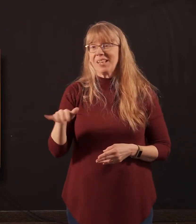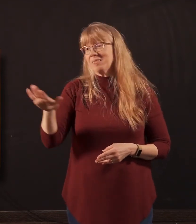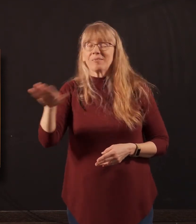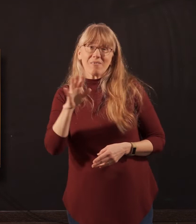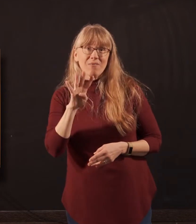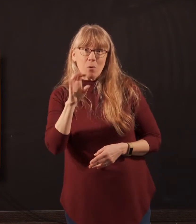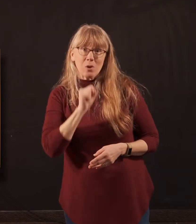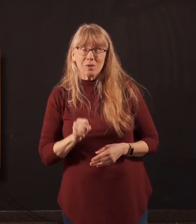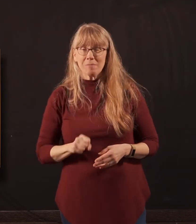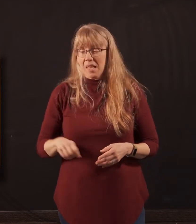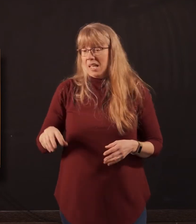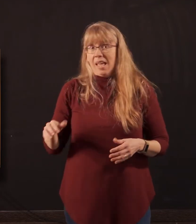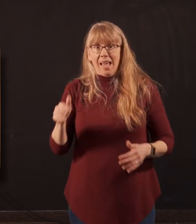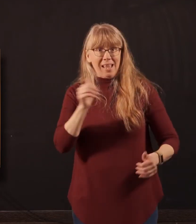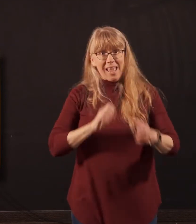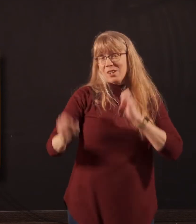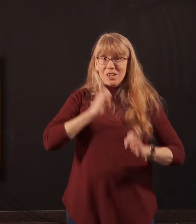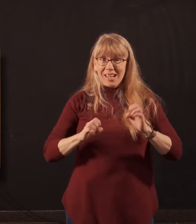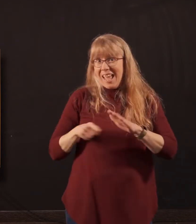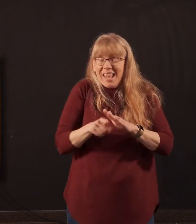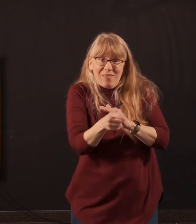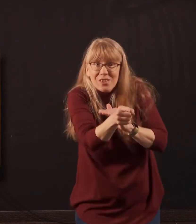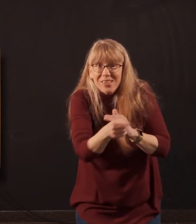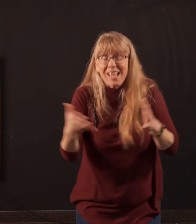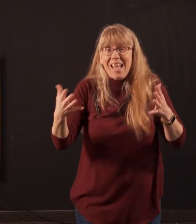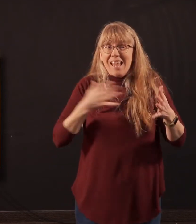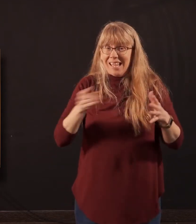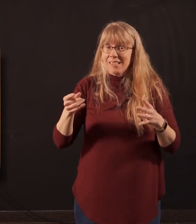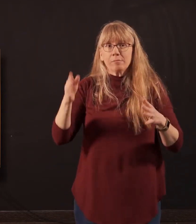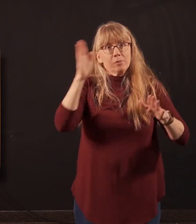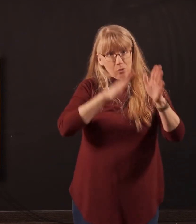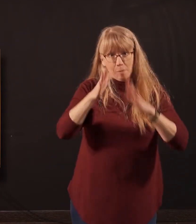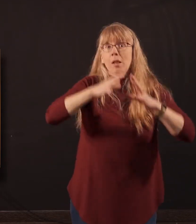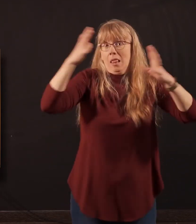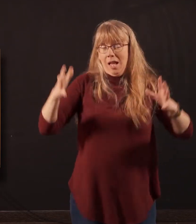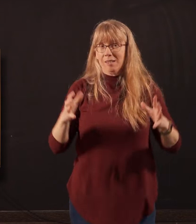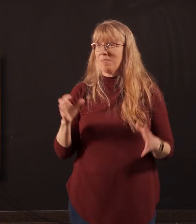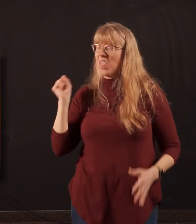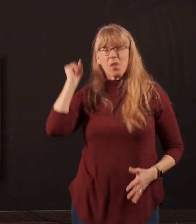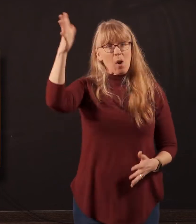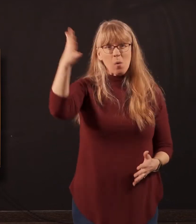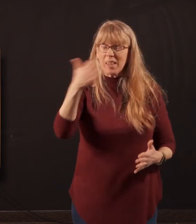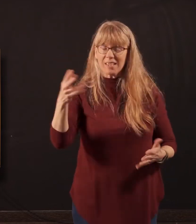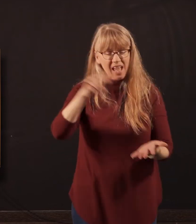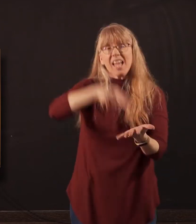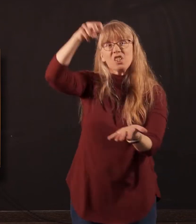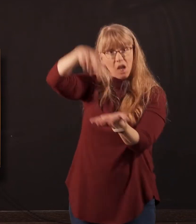He is rambunctious. He's adventurous. He likes to get into a lot of trouble. He likes to throw things. He likes to jump onto things. He